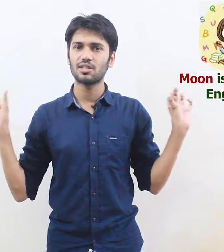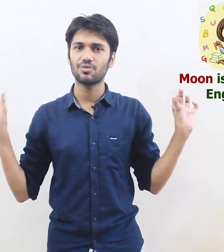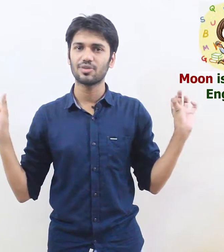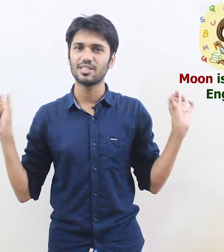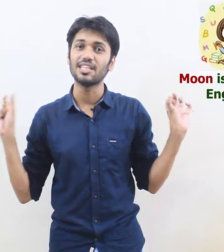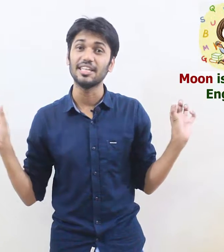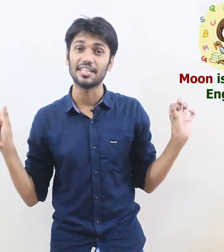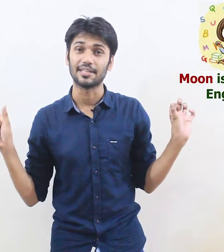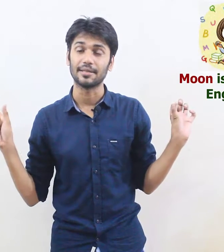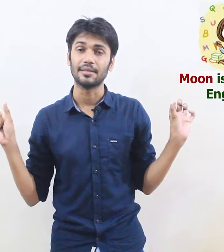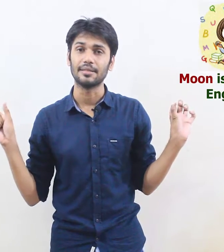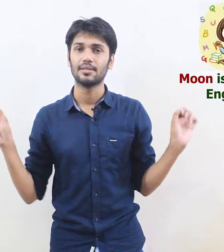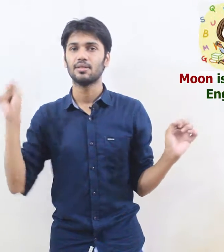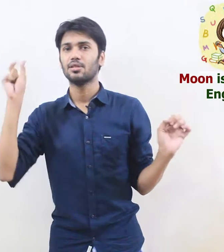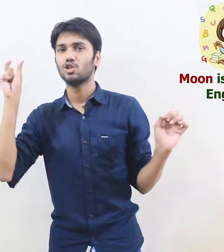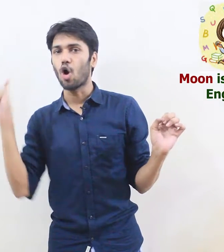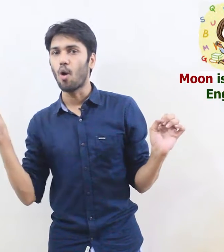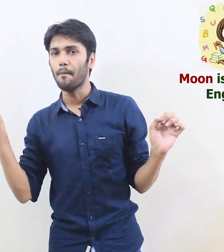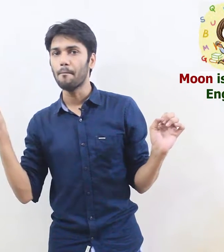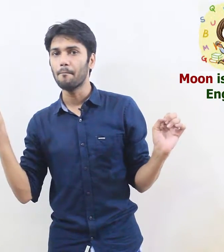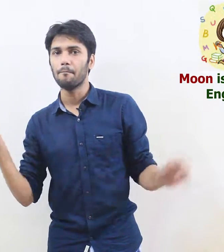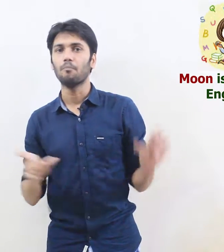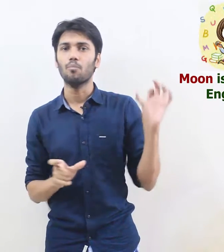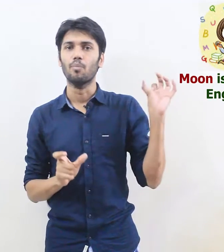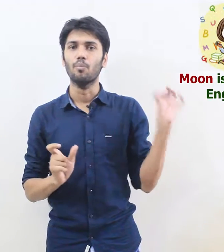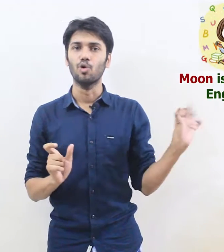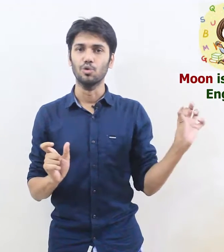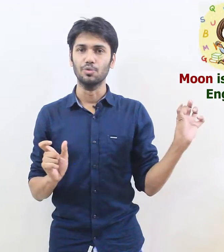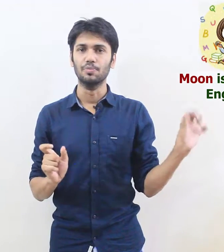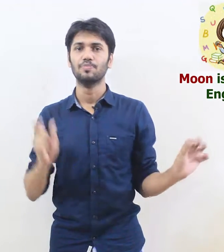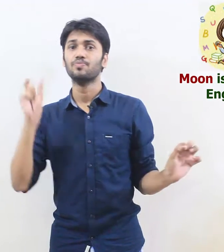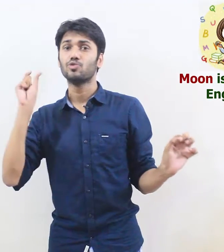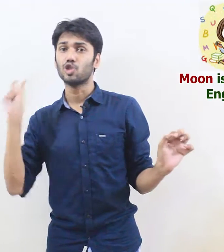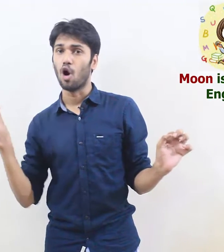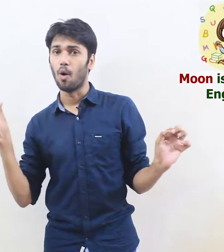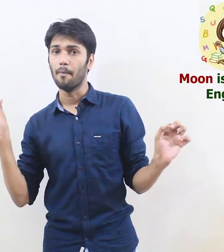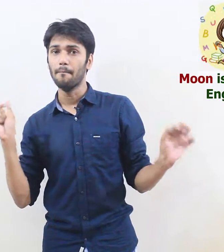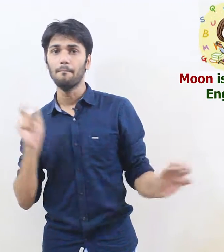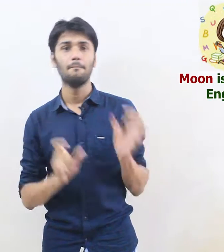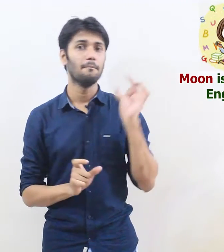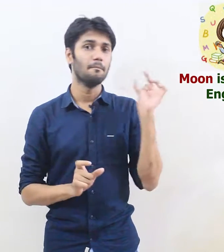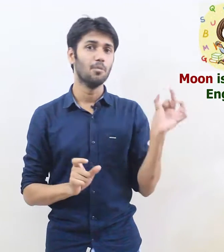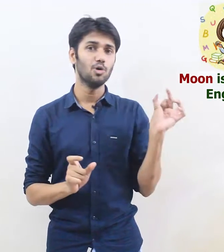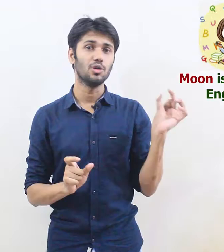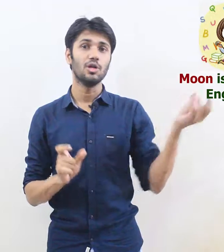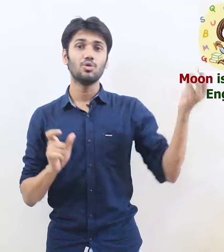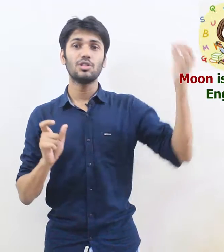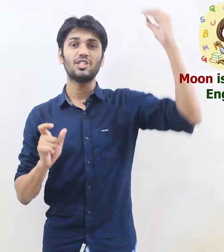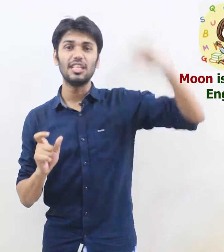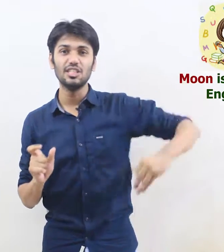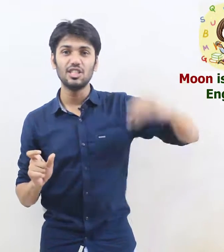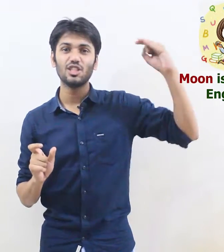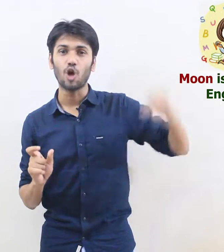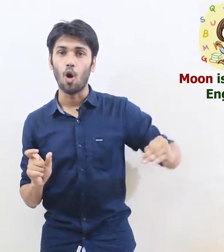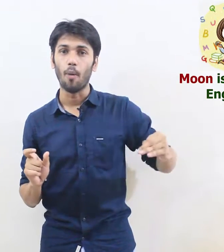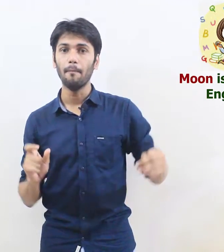the difference here Tom moon Tom moon we're changing Tom